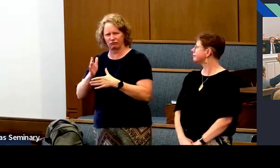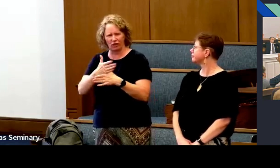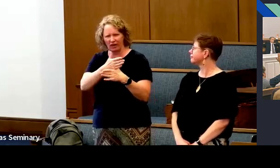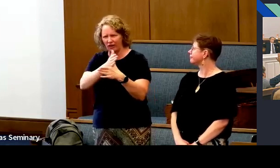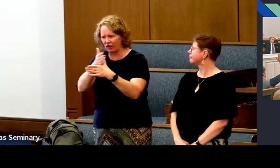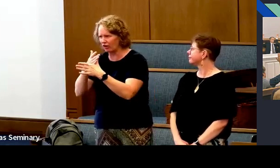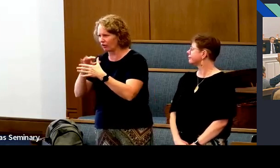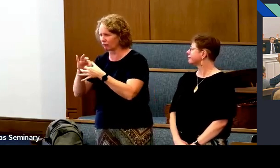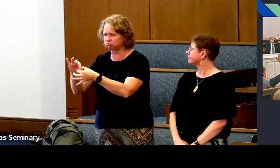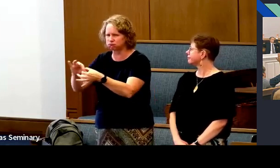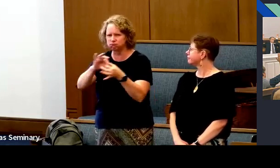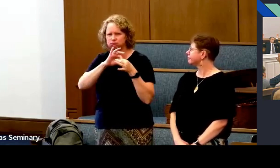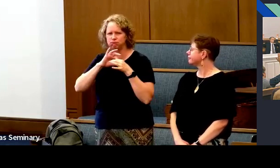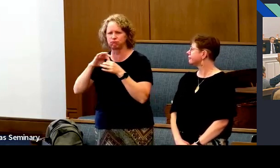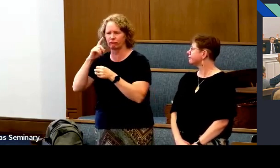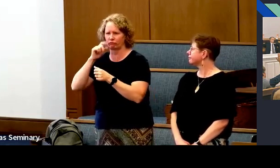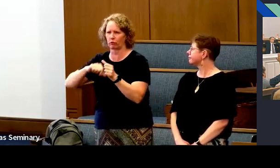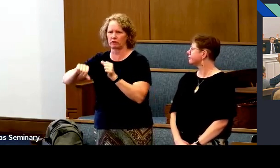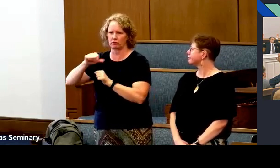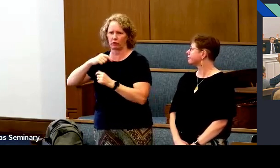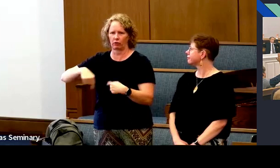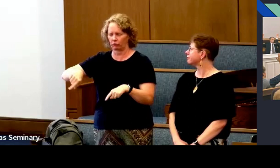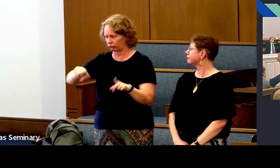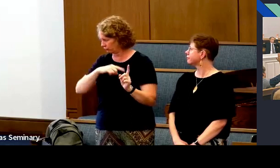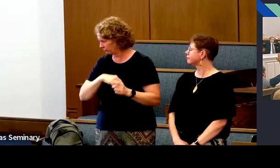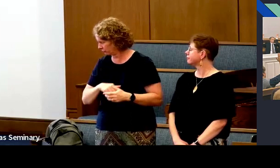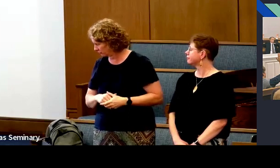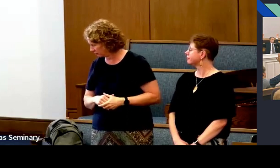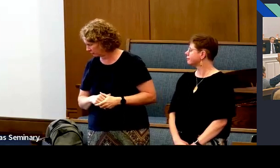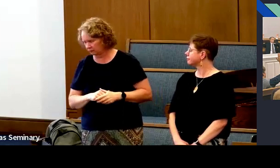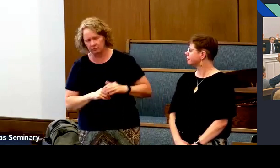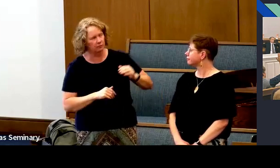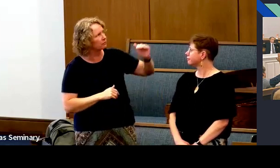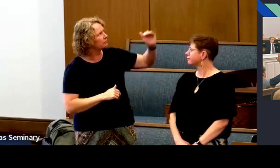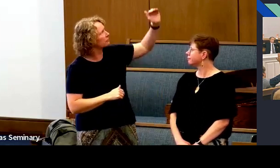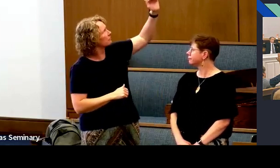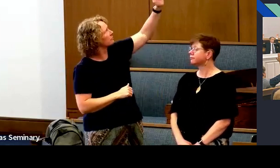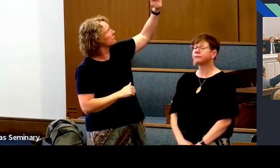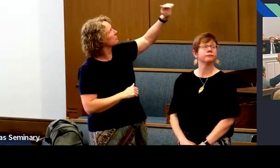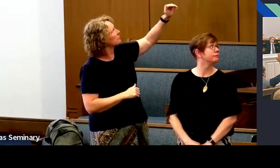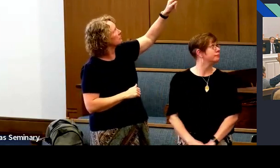that power. We have the power to share and be together.